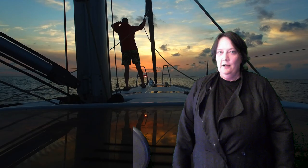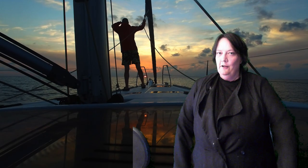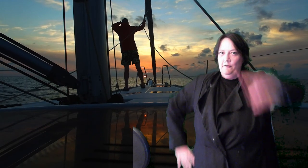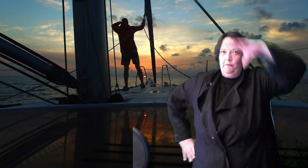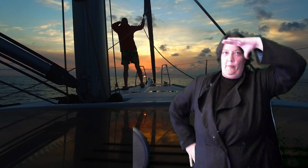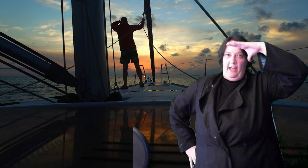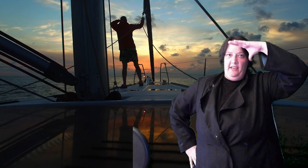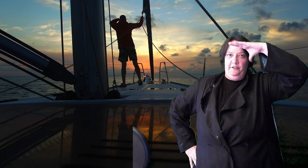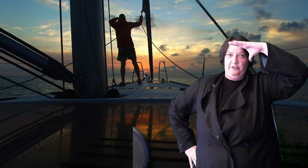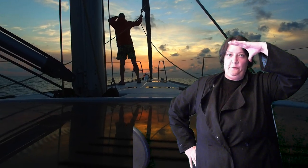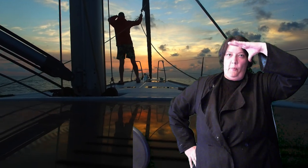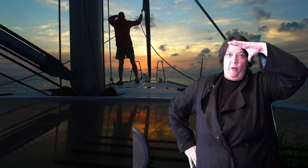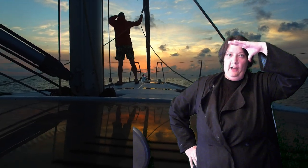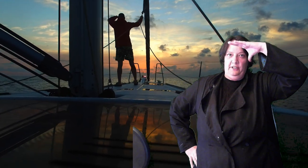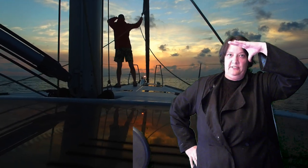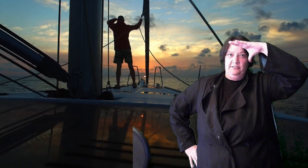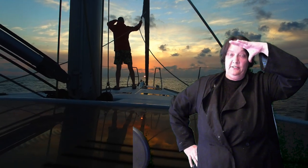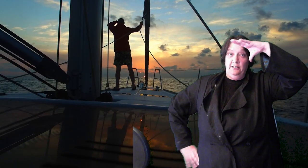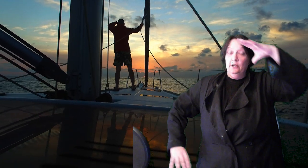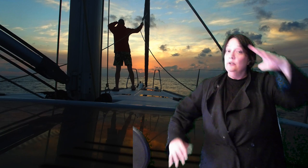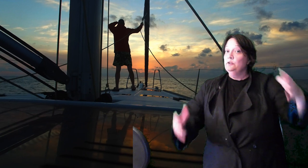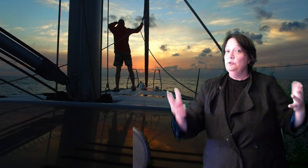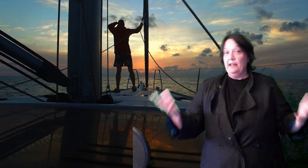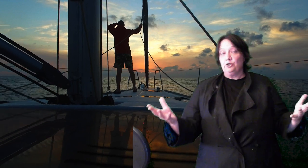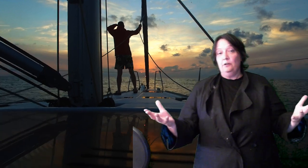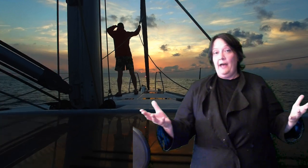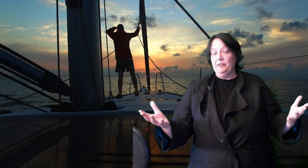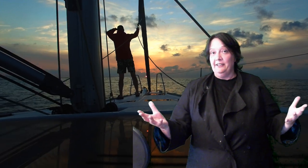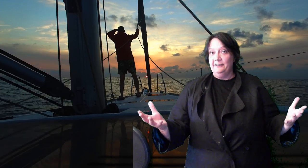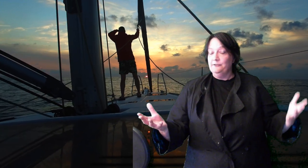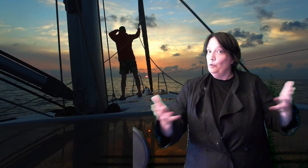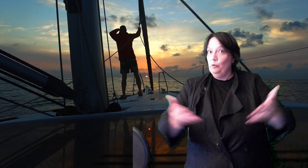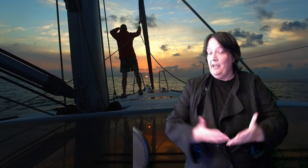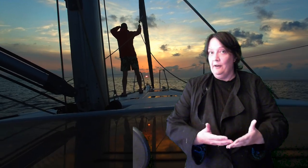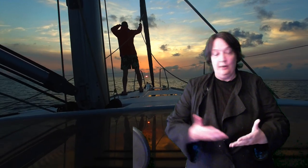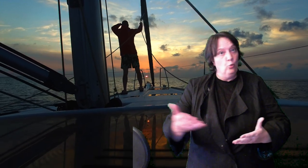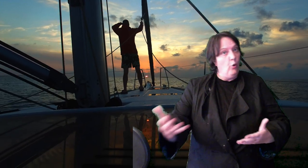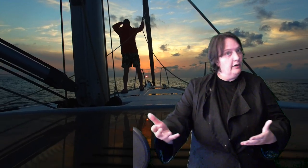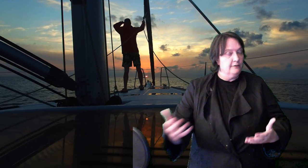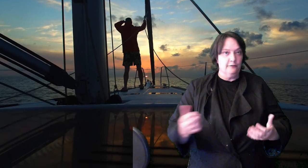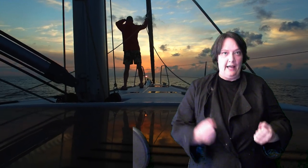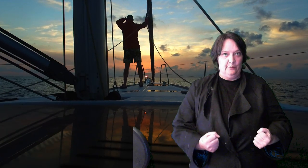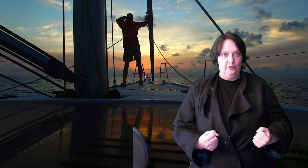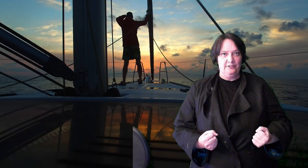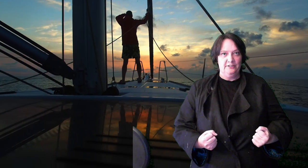From havens for pirates to natural habitats for rare and wonderful animals,